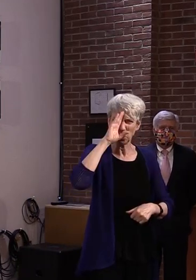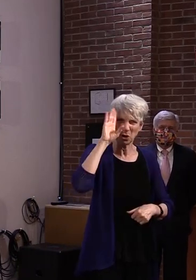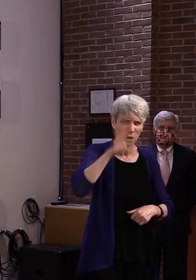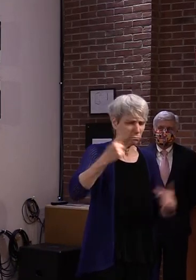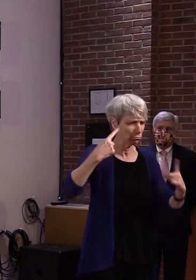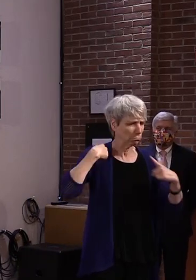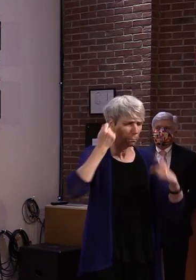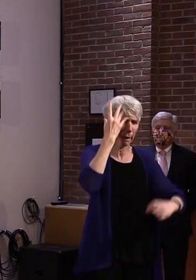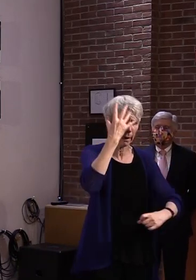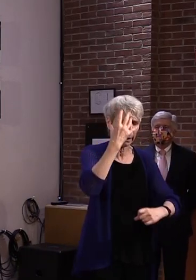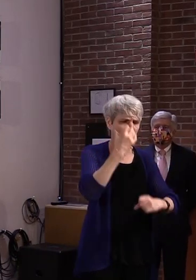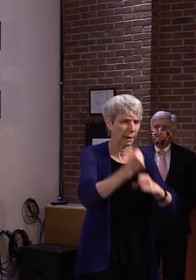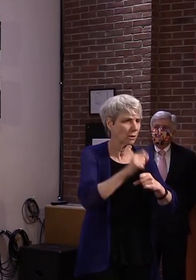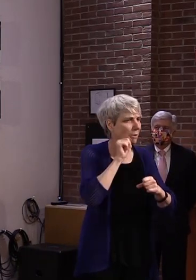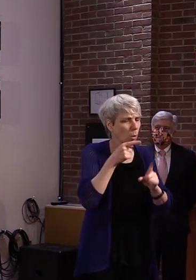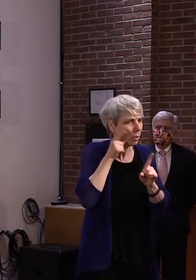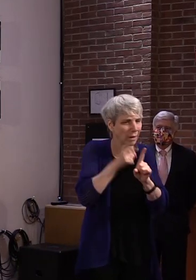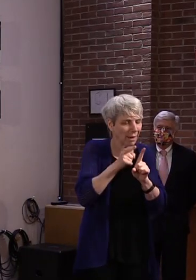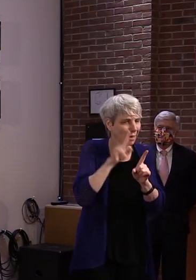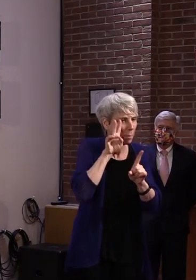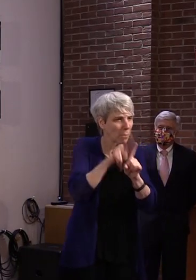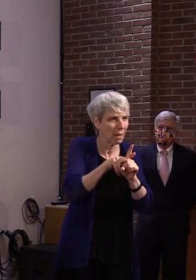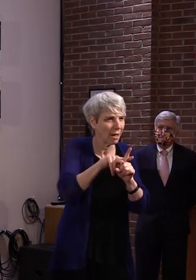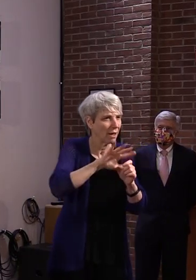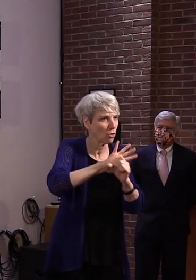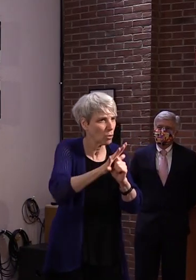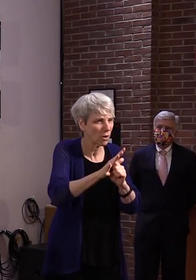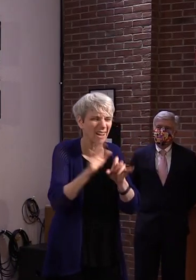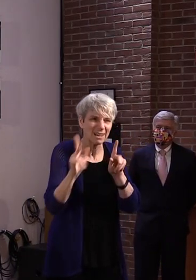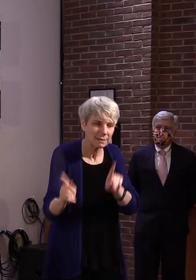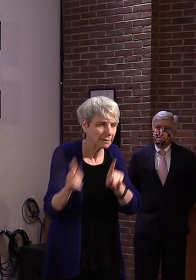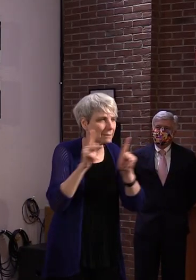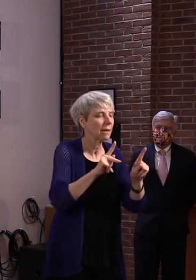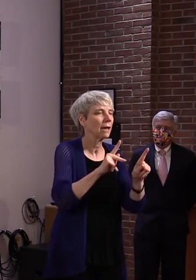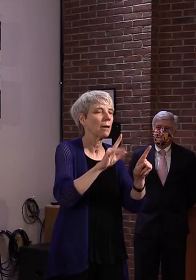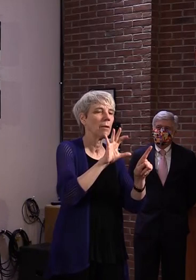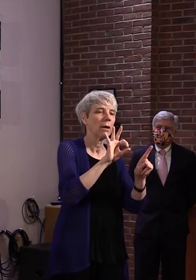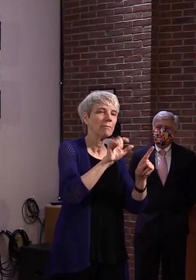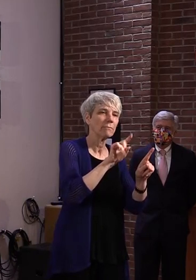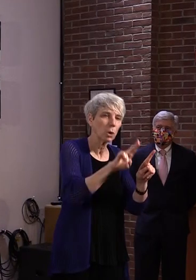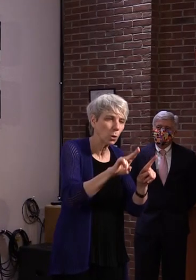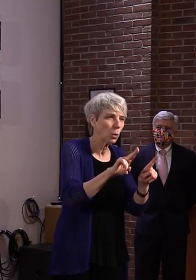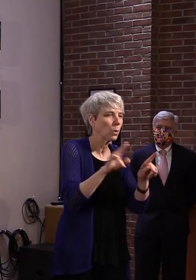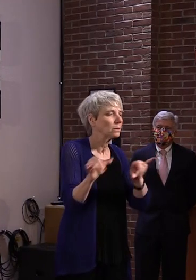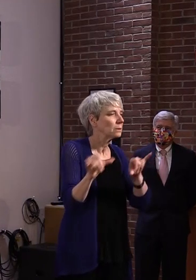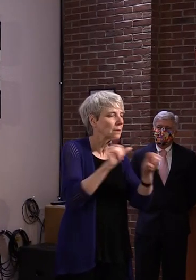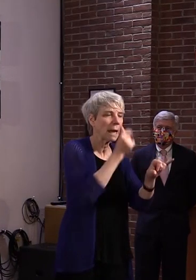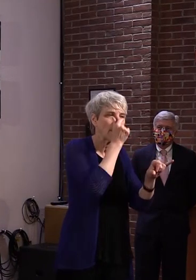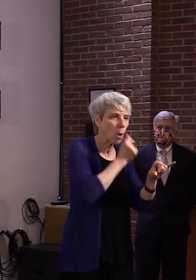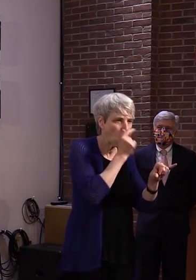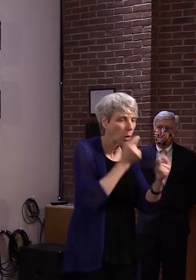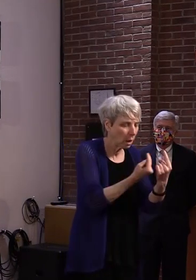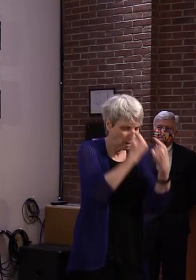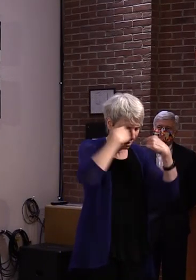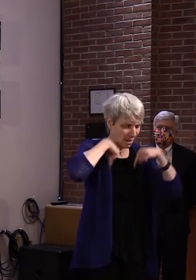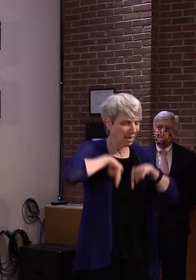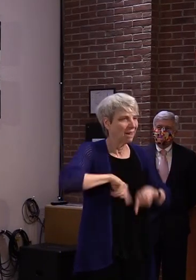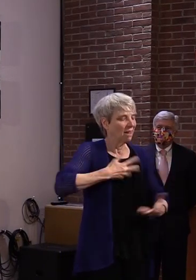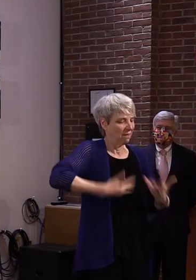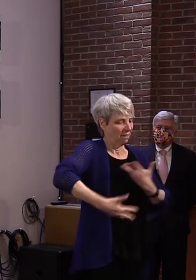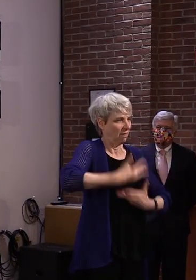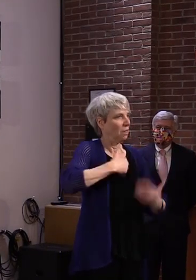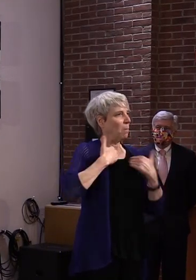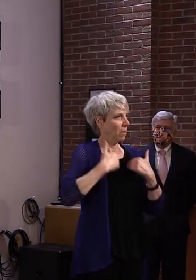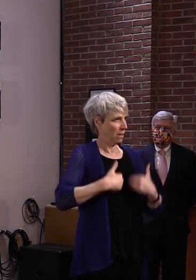not just the current coronavirus. So the data that we use is really much